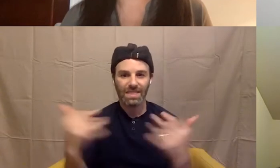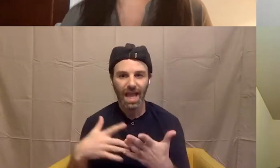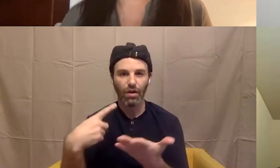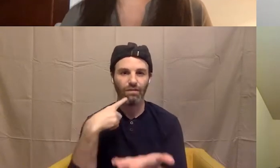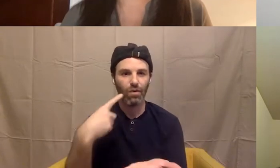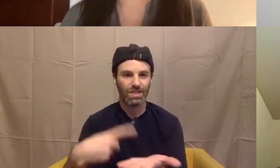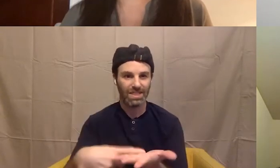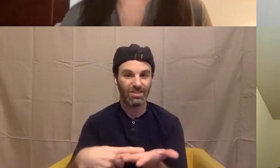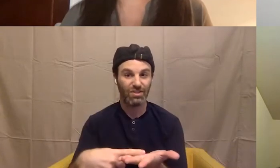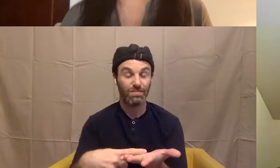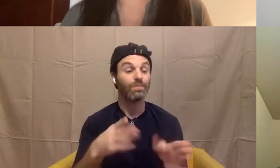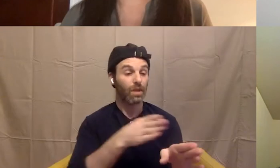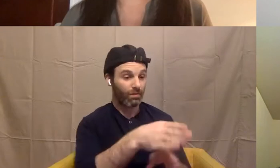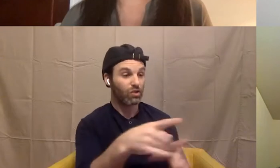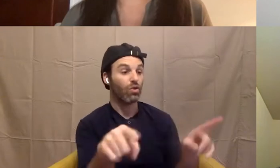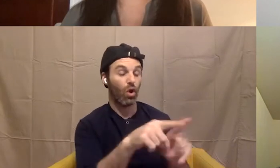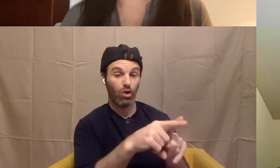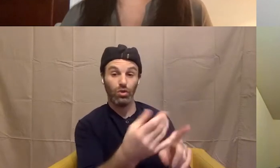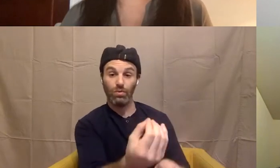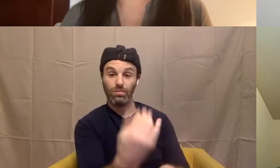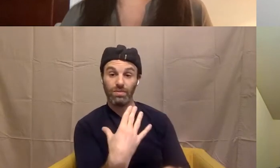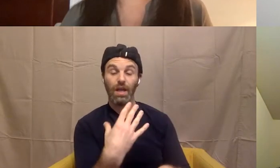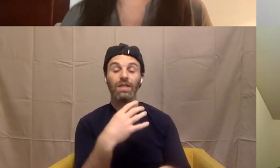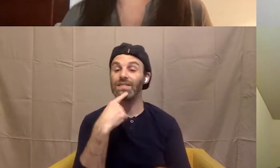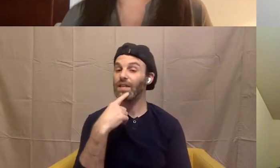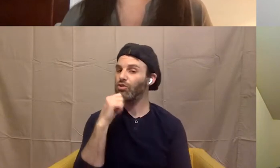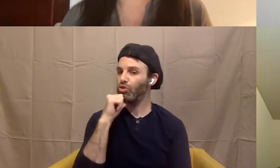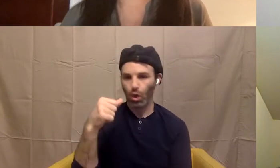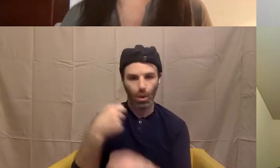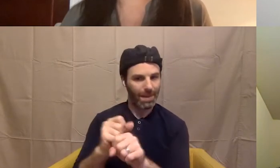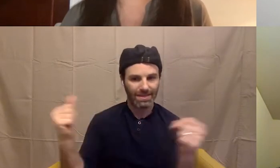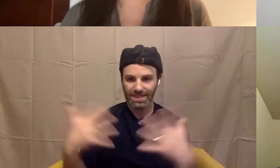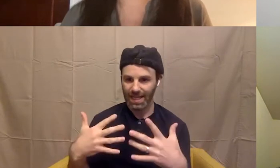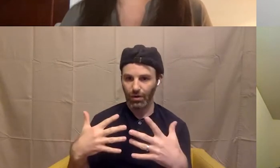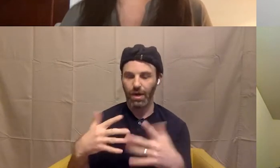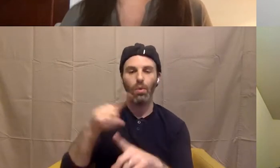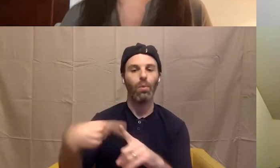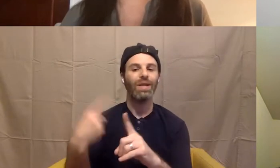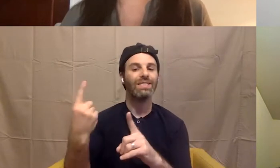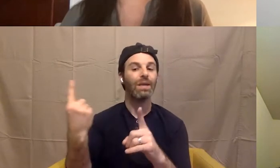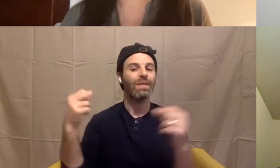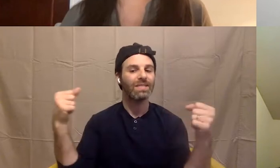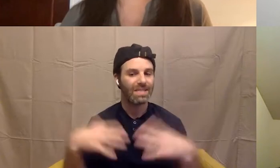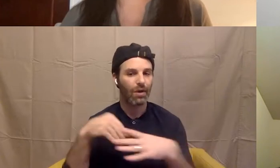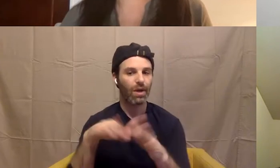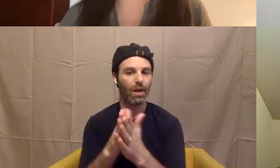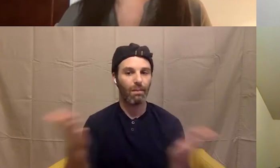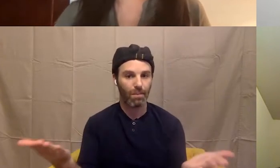from professionals, which was don't make it scary. Because when something's scary in a book, the message is it's not to be talked about.